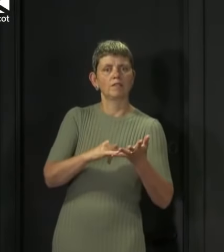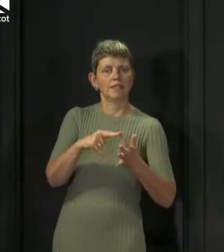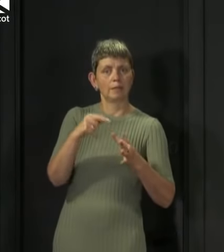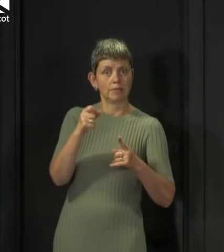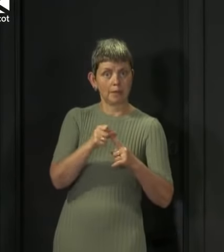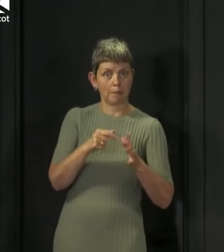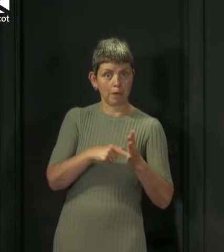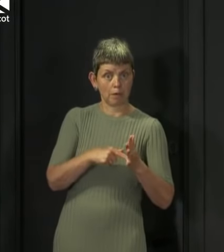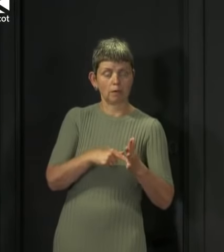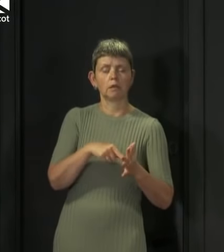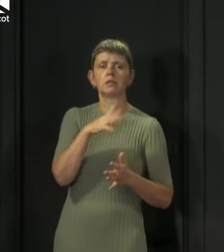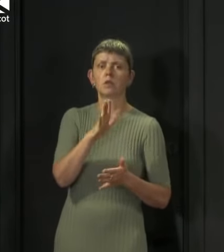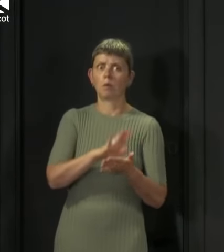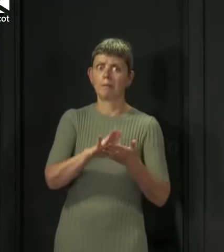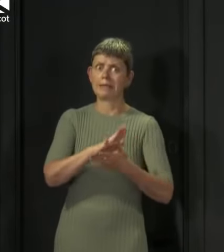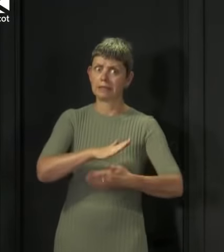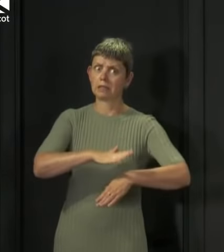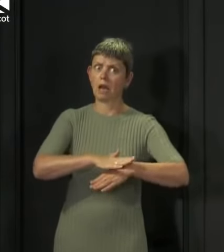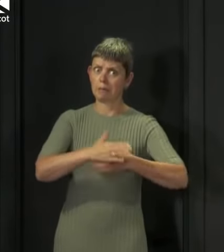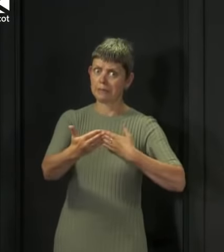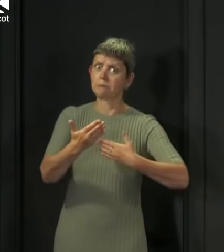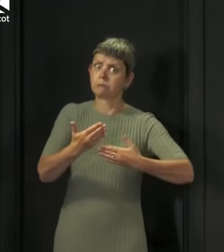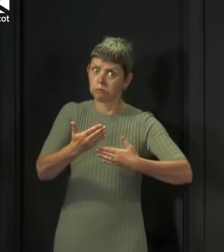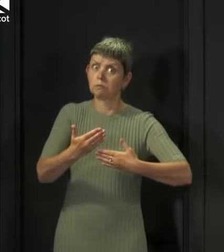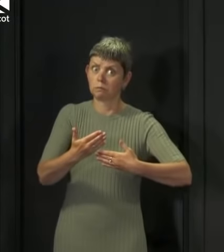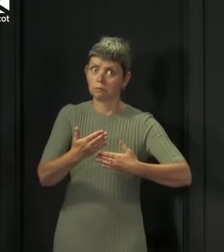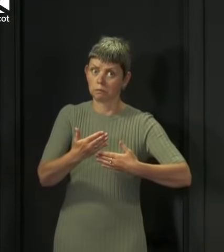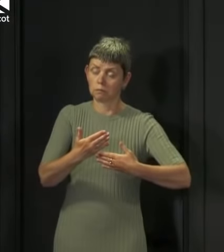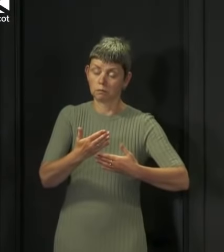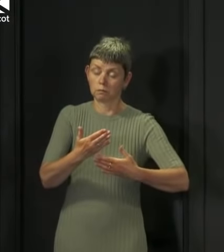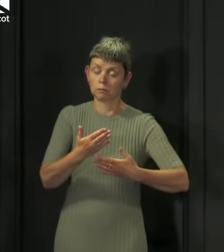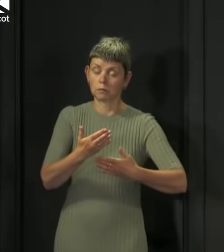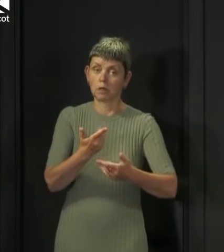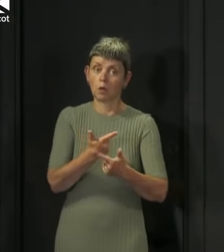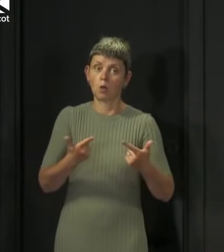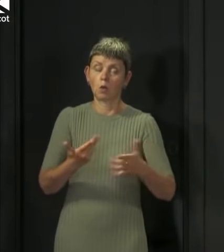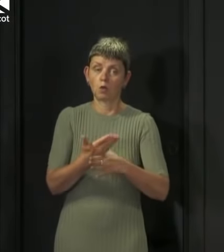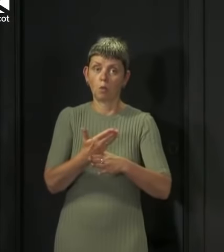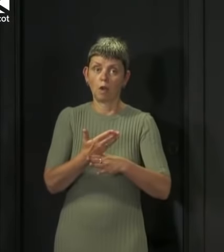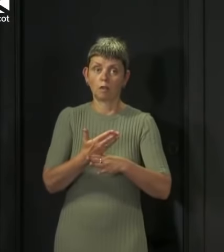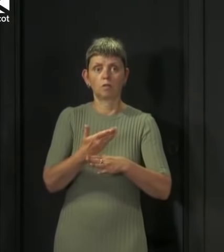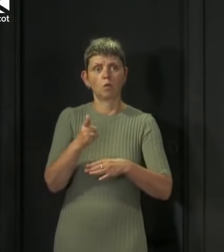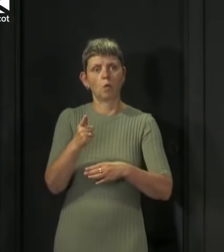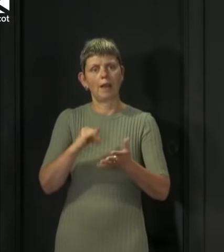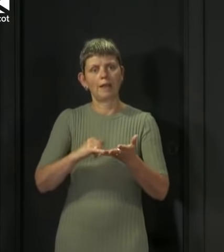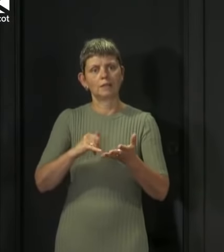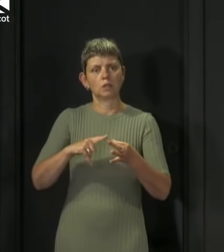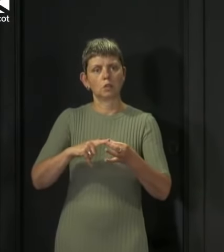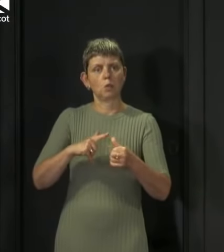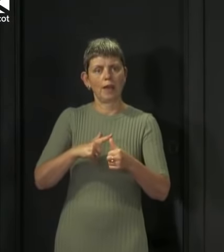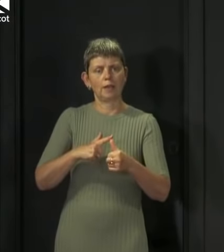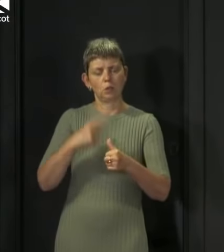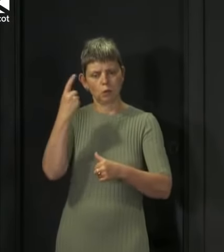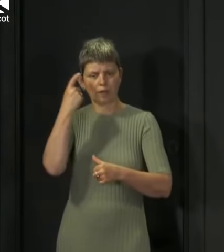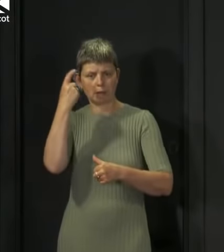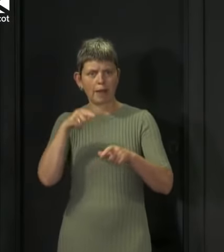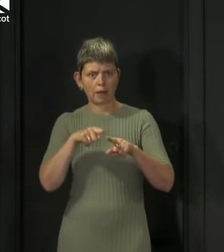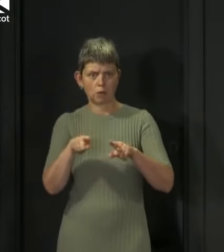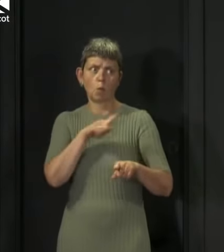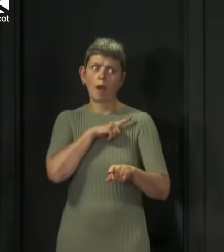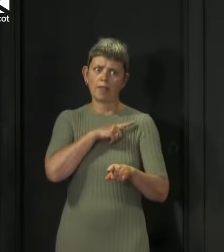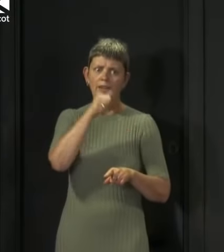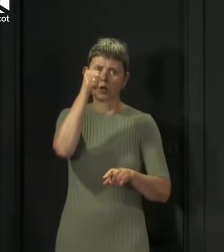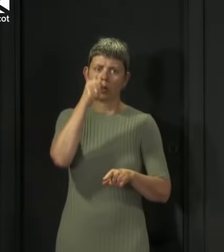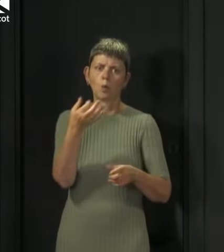tight time frame for the SQA to process and properly consider what they expect to be a bigger number of